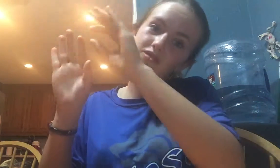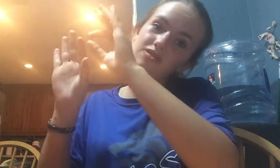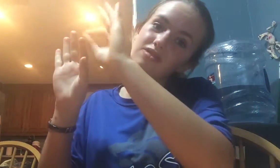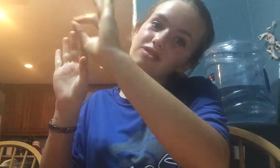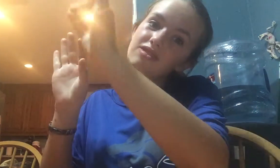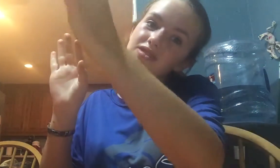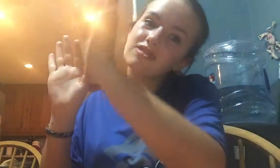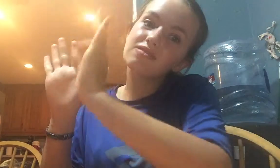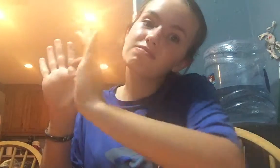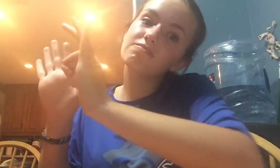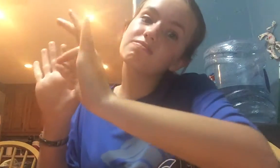just like that.